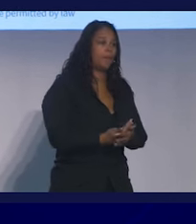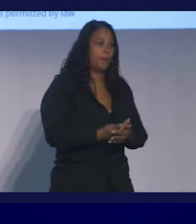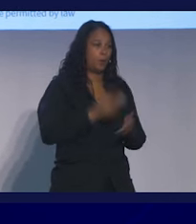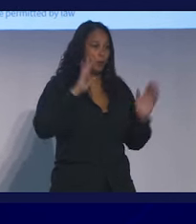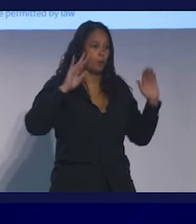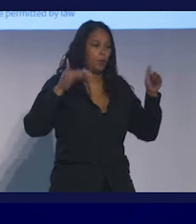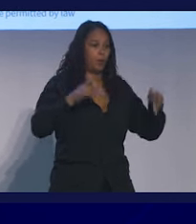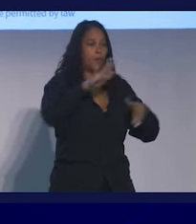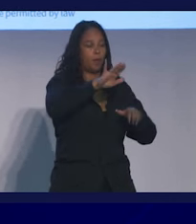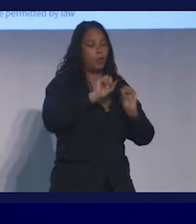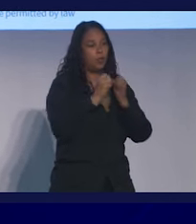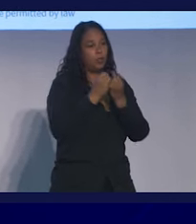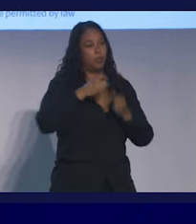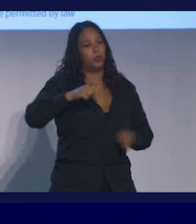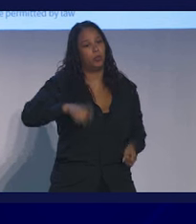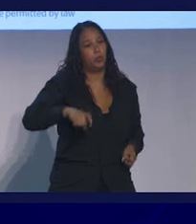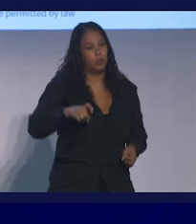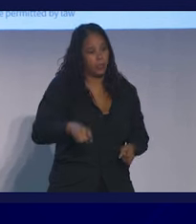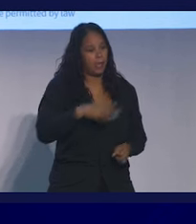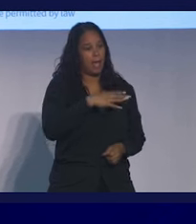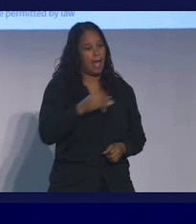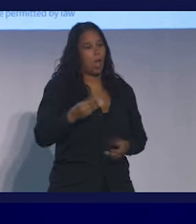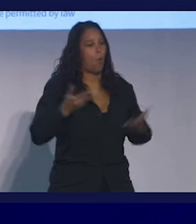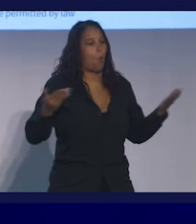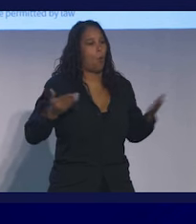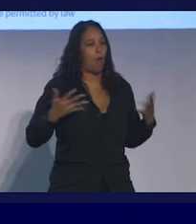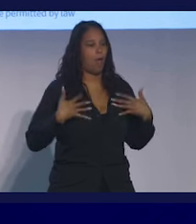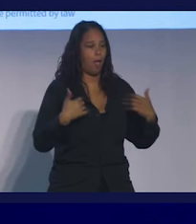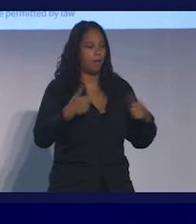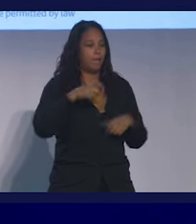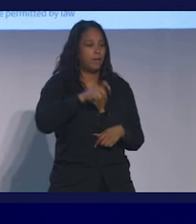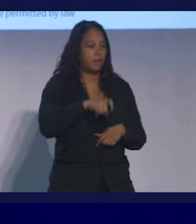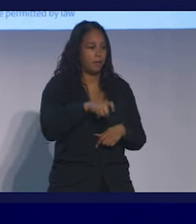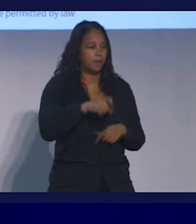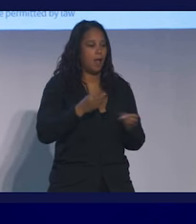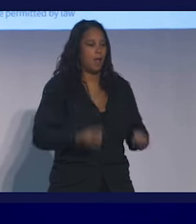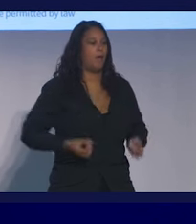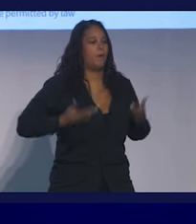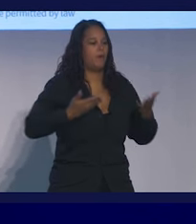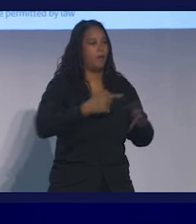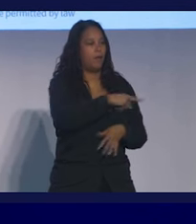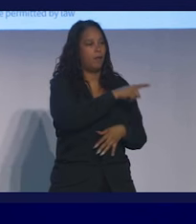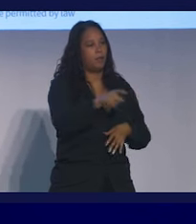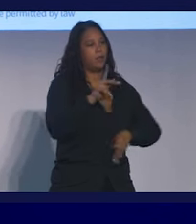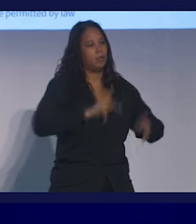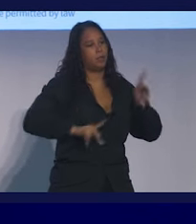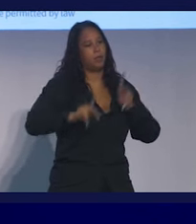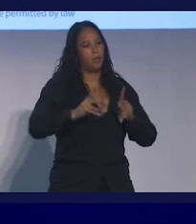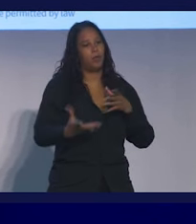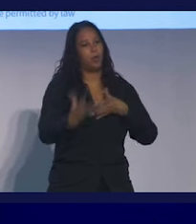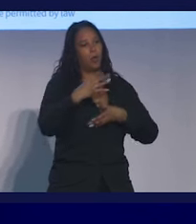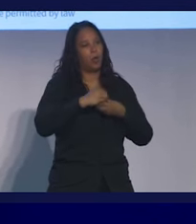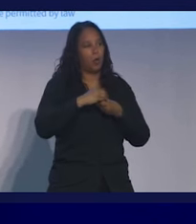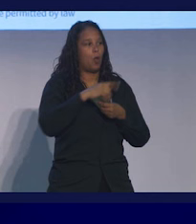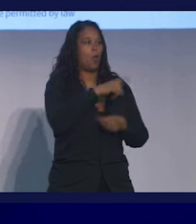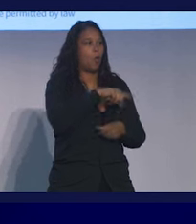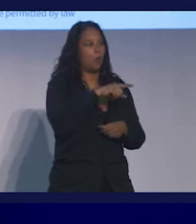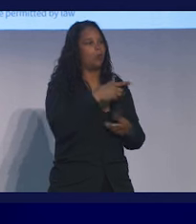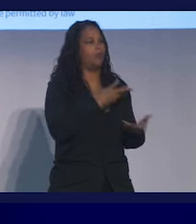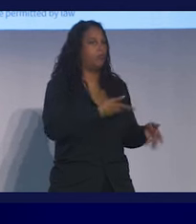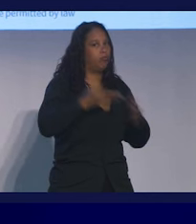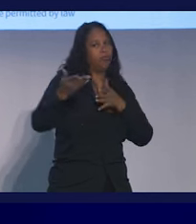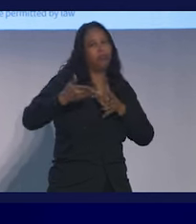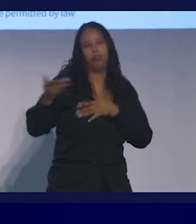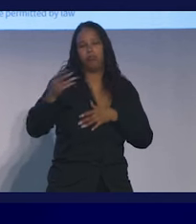alongside their medical and behavioral health needs and then provide the care that folks need including the transitions of care if they ever go to the hospital.